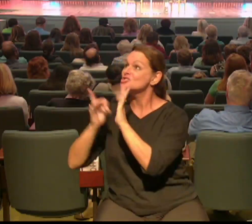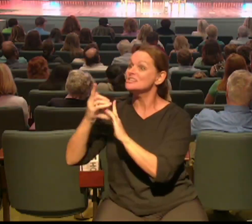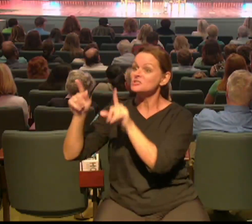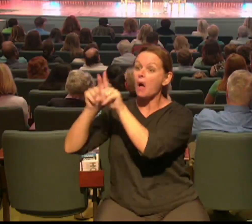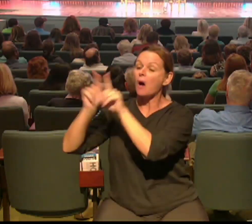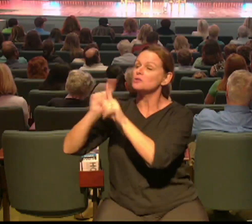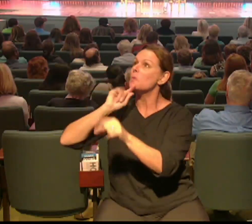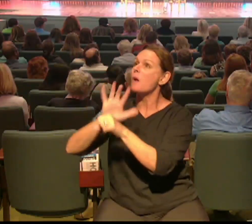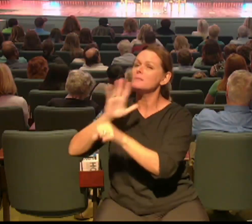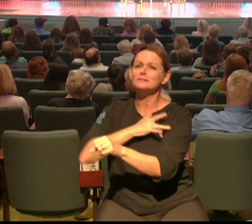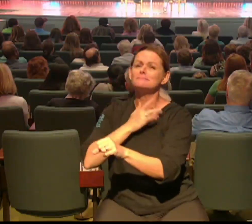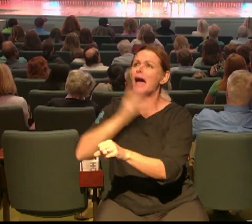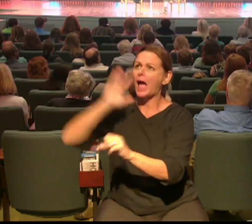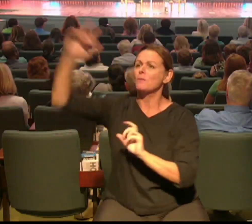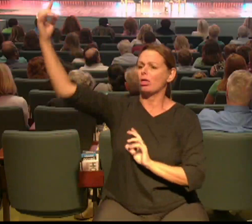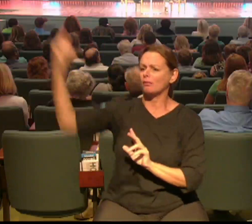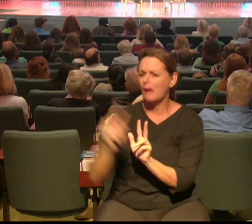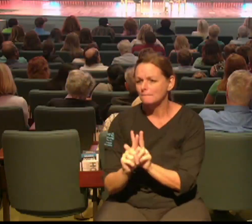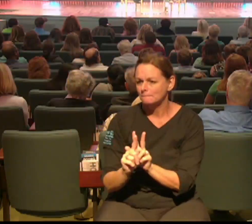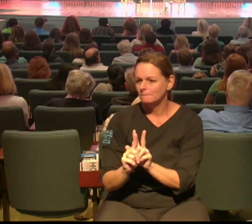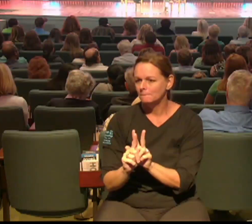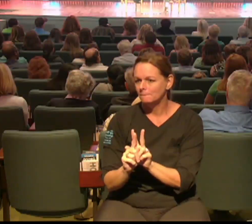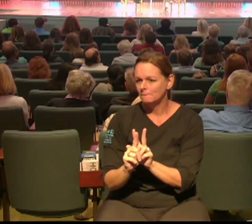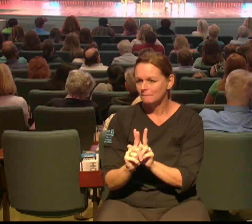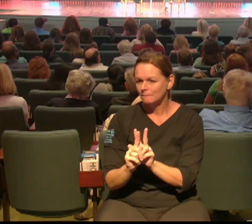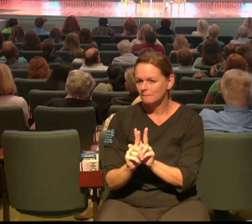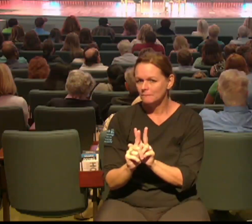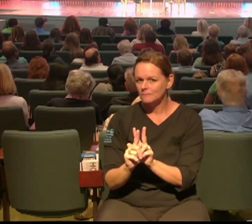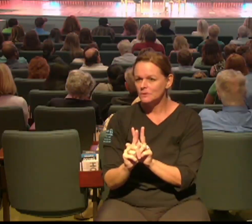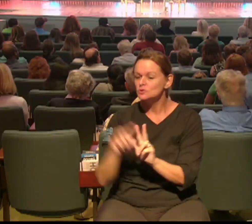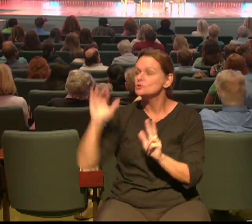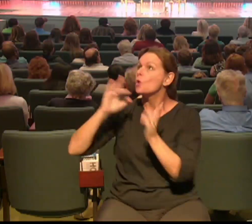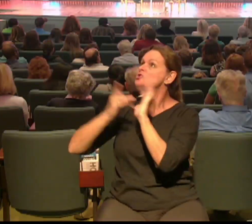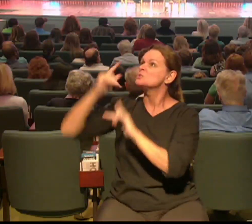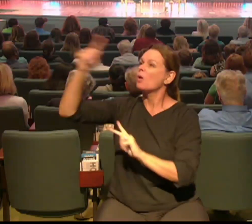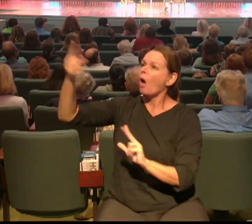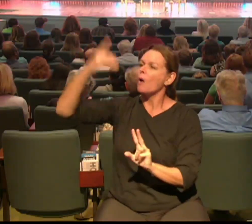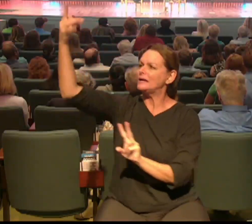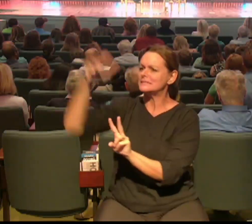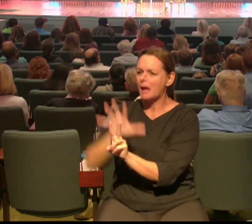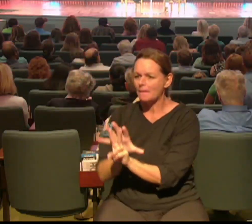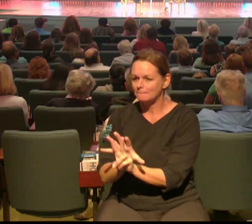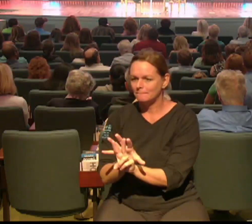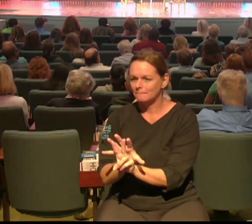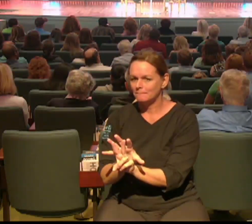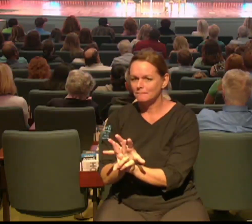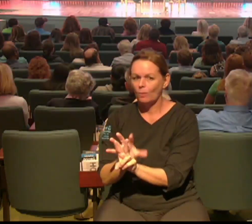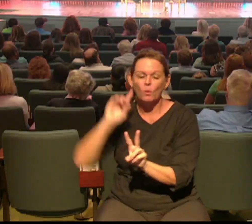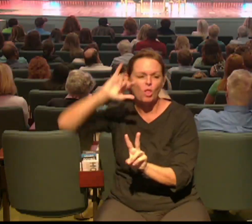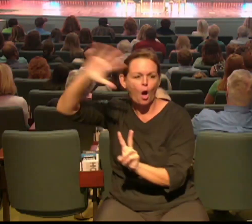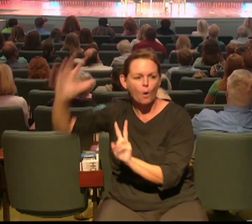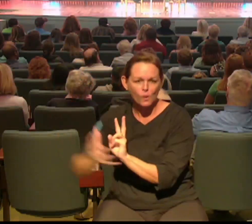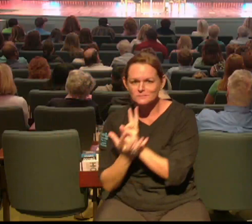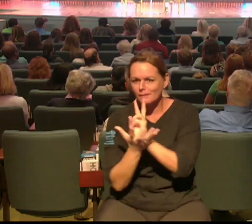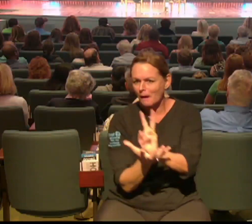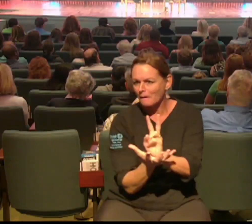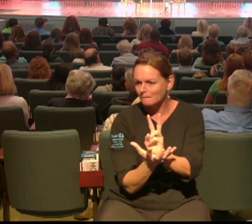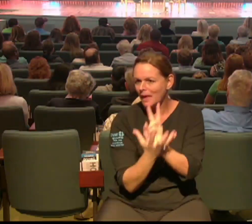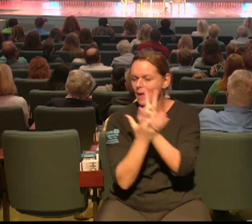remember is that this is as close to the presence of Jesus that your unsaved